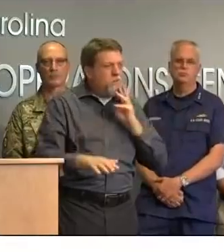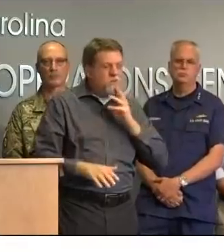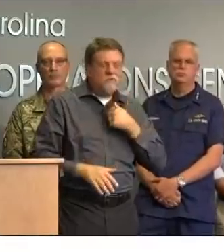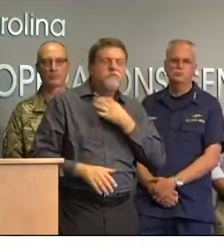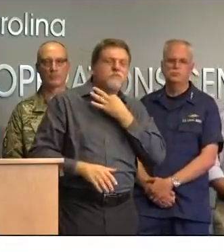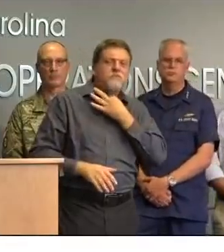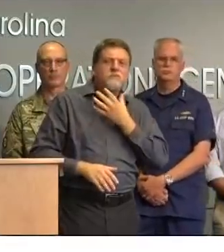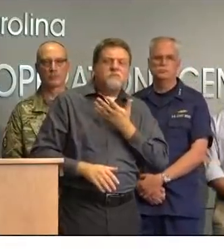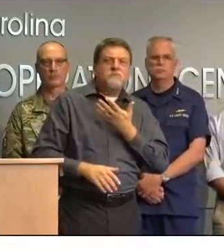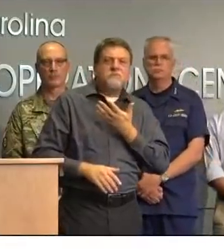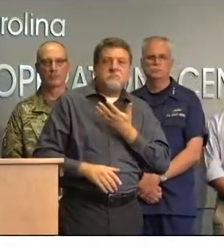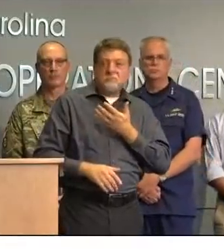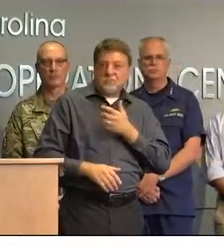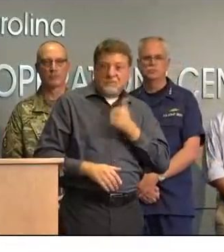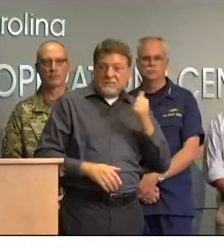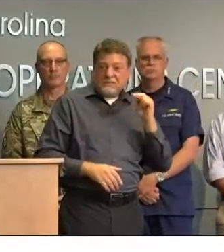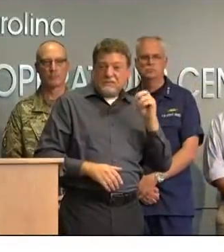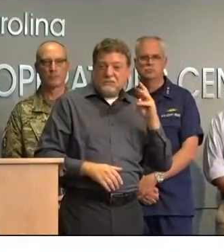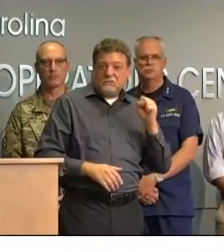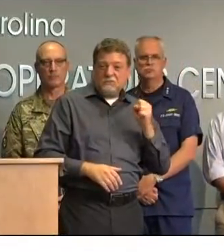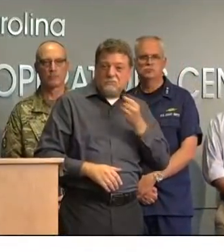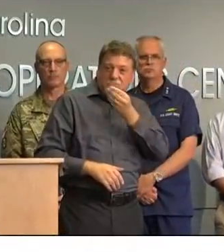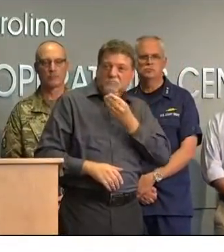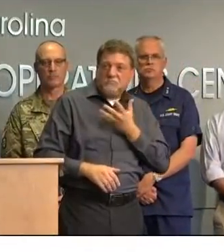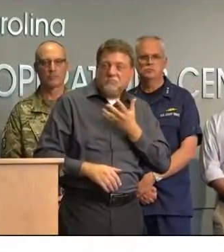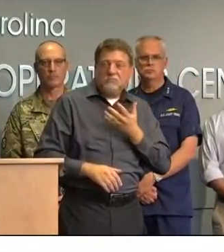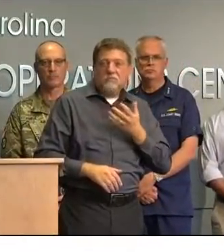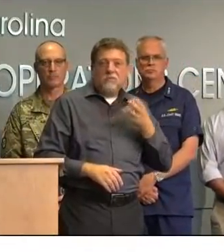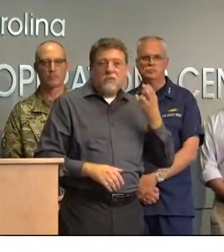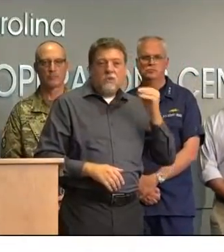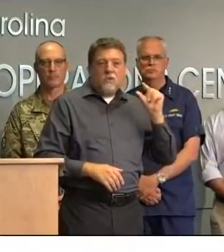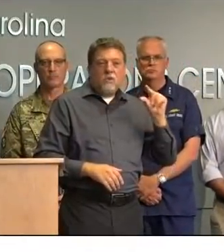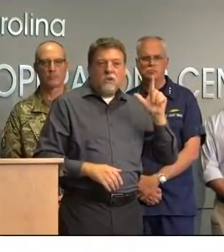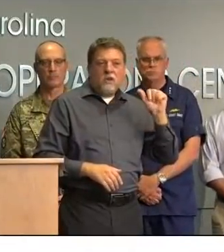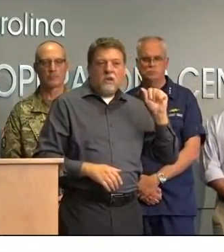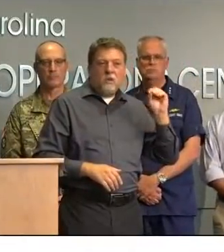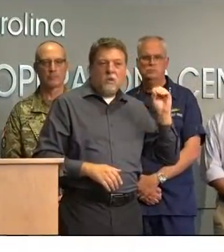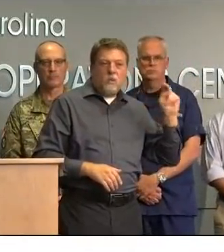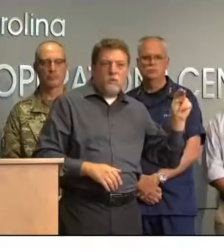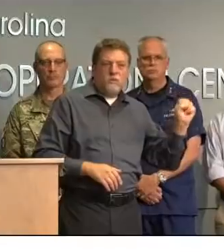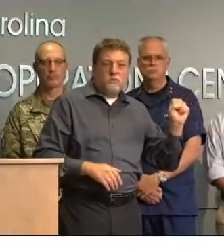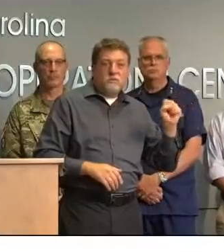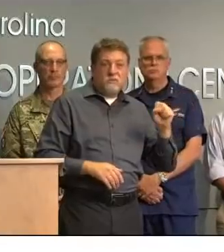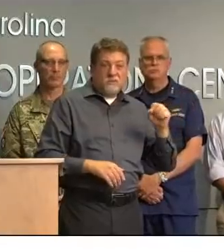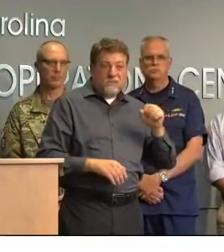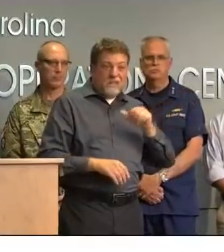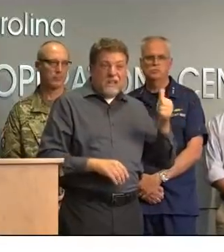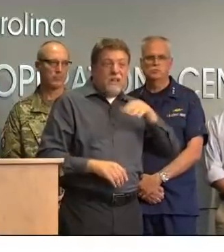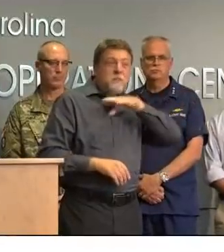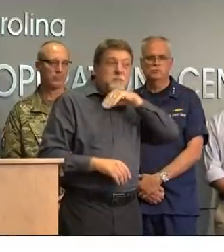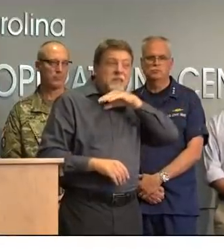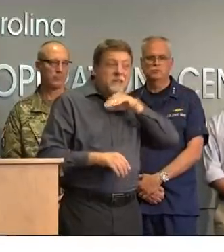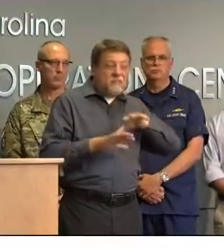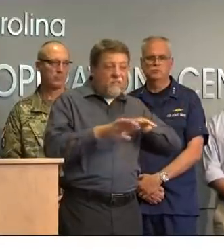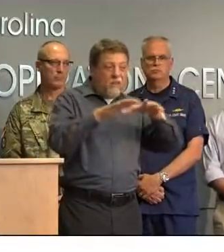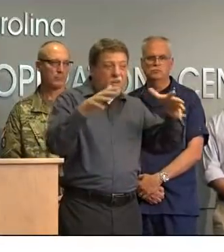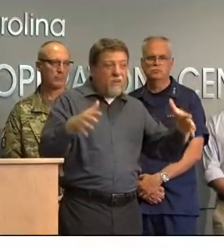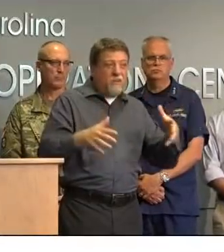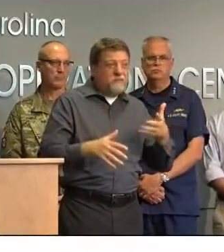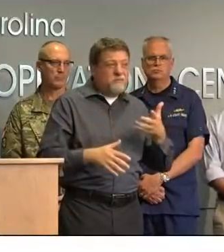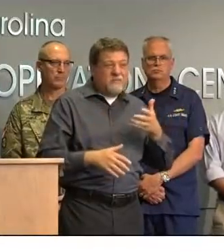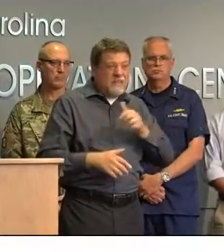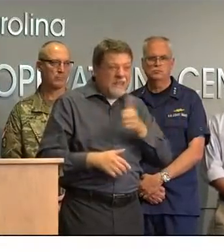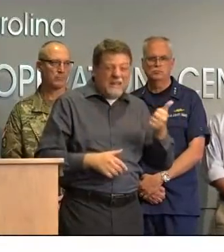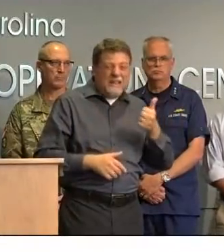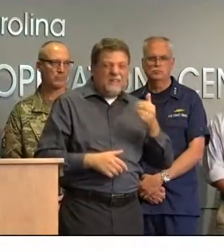uh is there an update on uh hawk lagoons and whether they've overflown their banks or if there's any